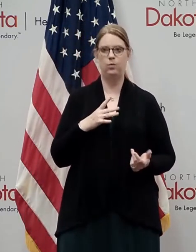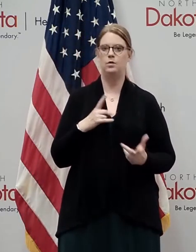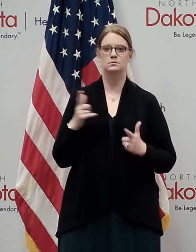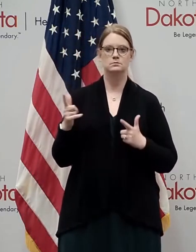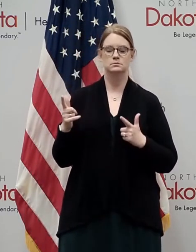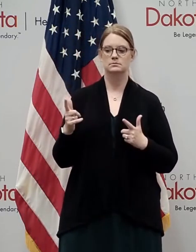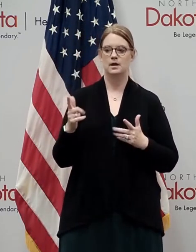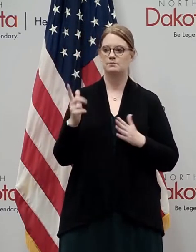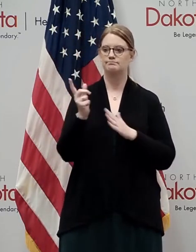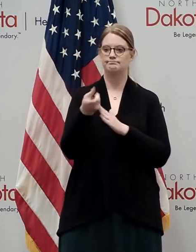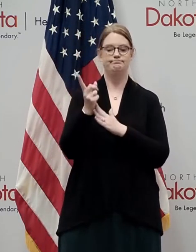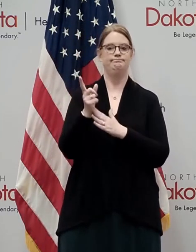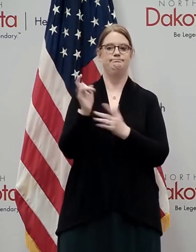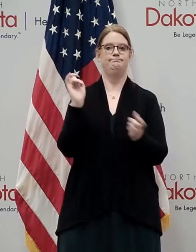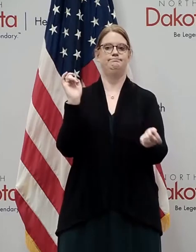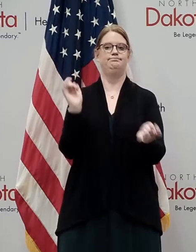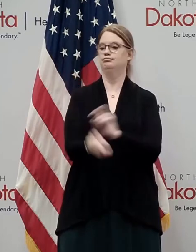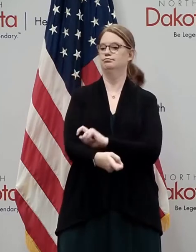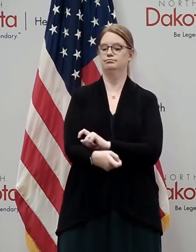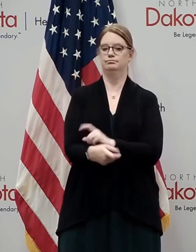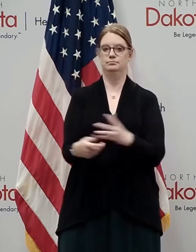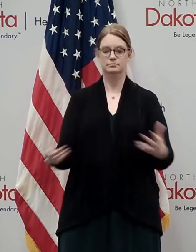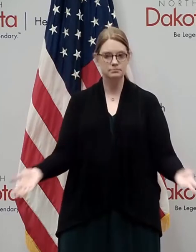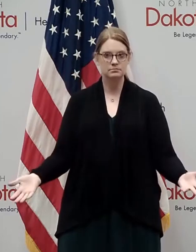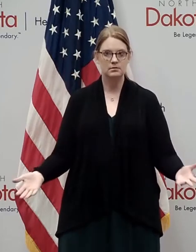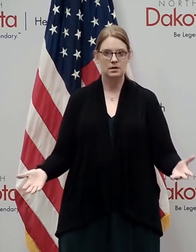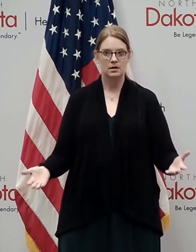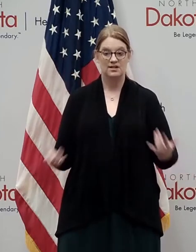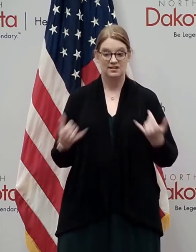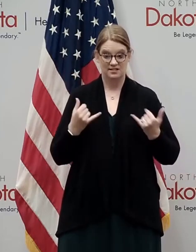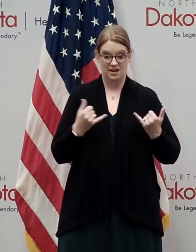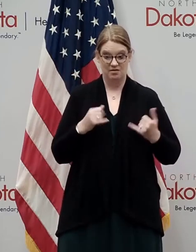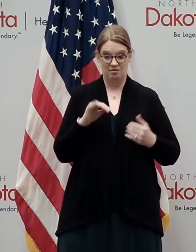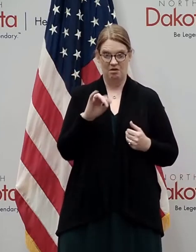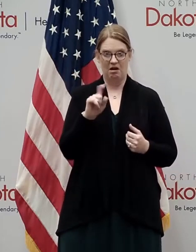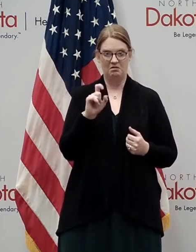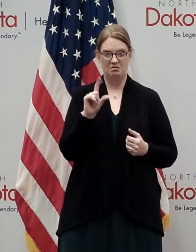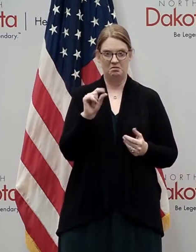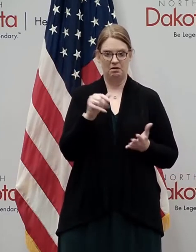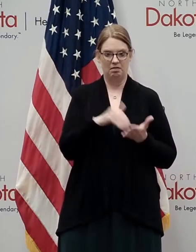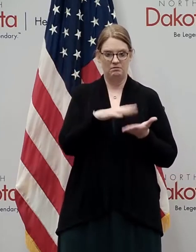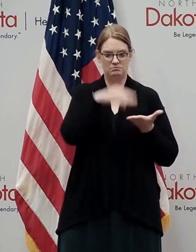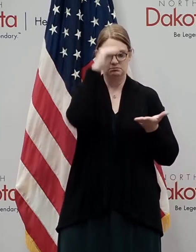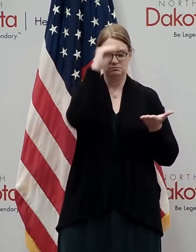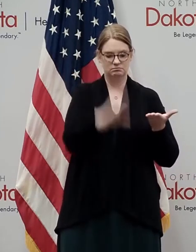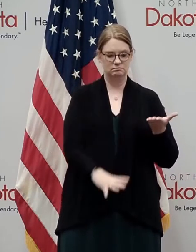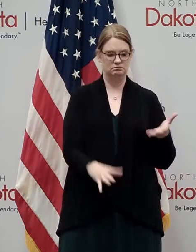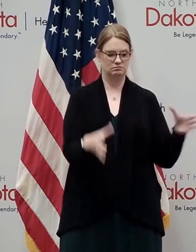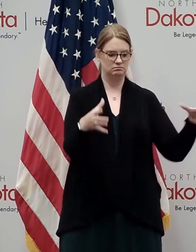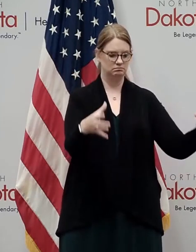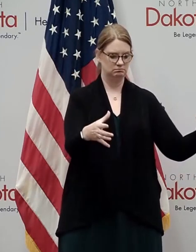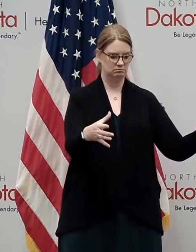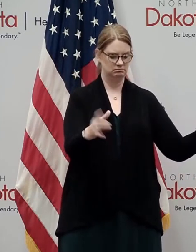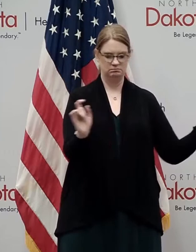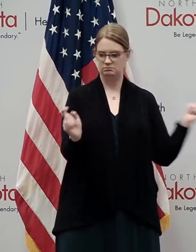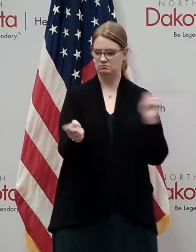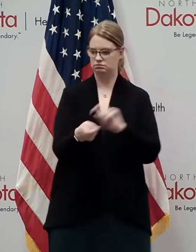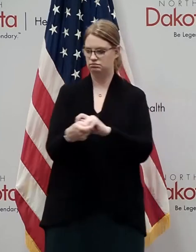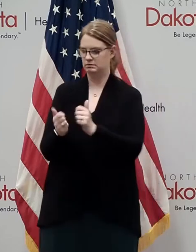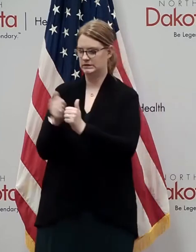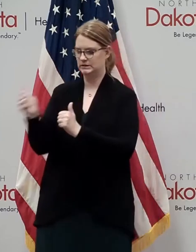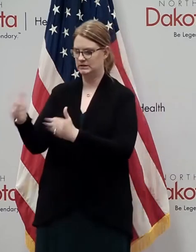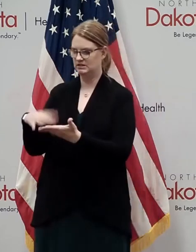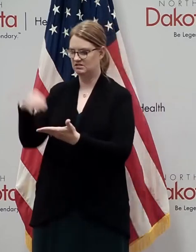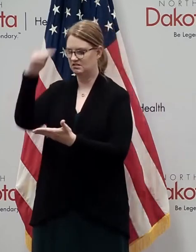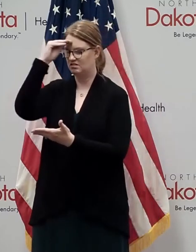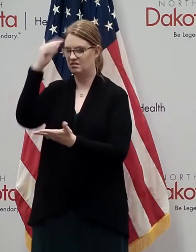unexpected, never-before-seen having to take 120,000 school kids in North Dakota and move to distance learning in a matter of